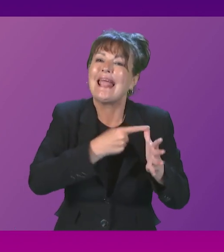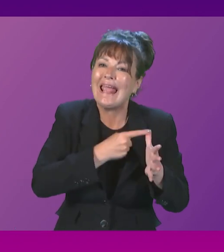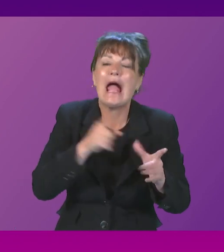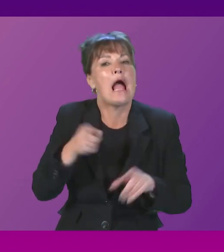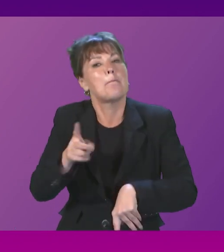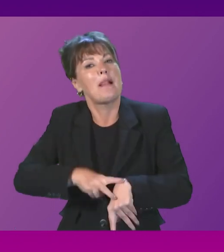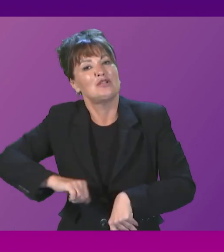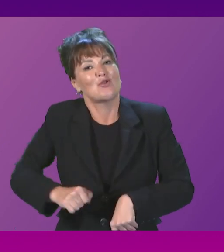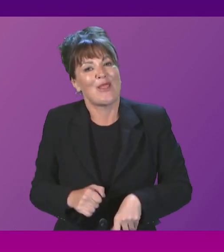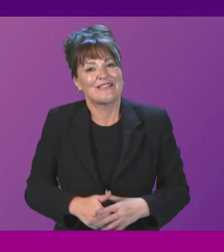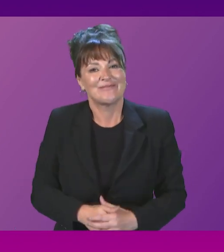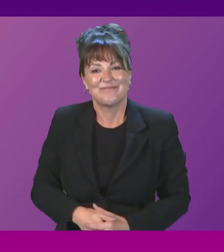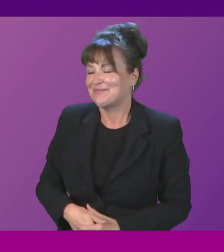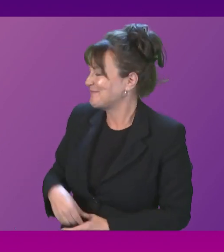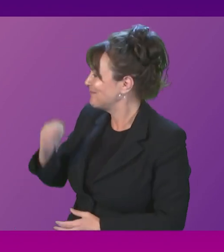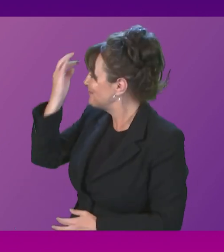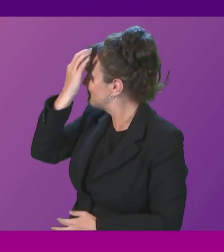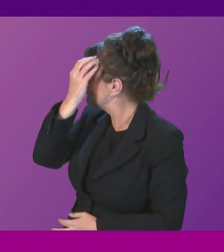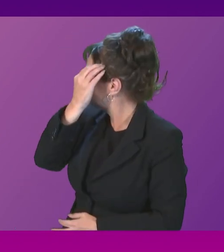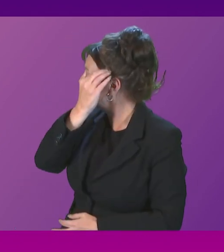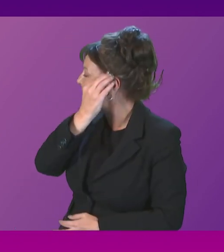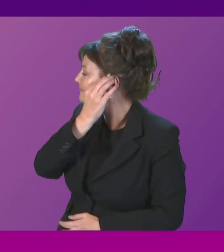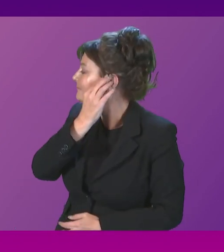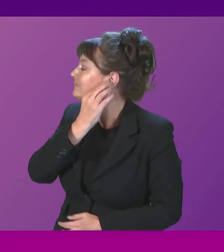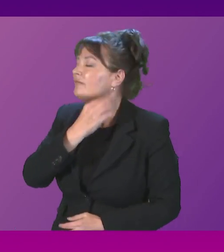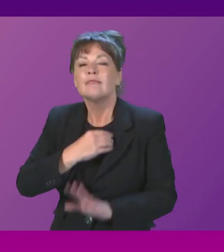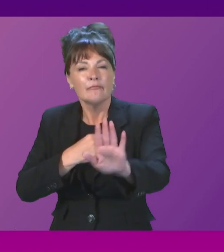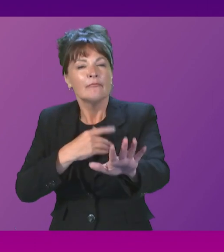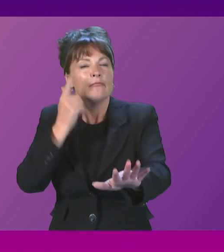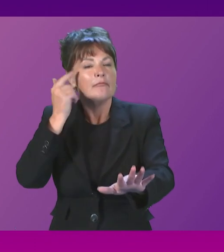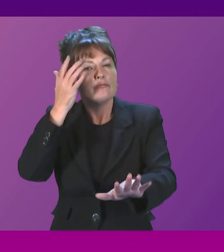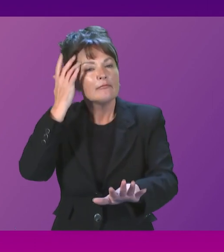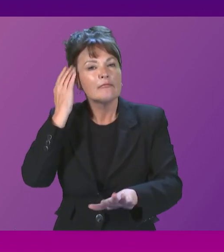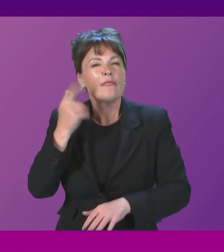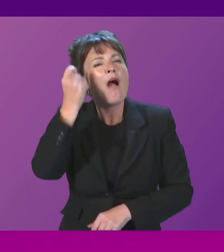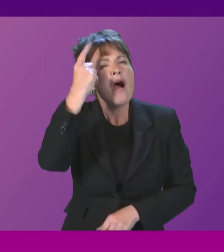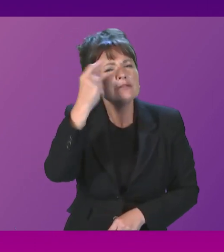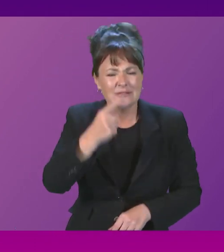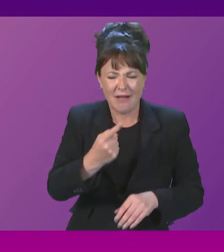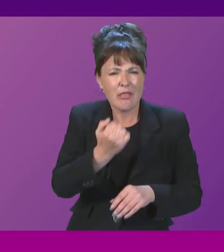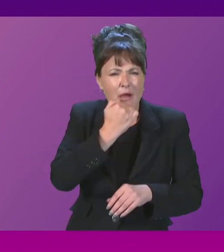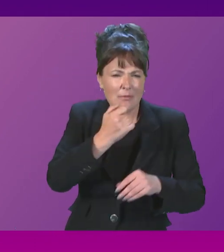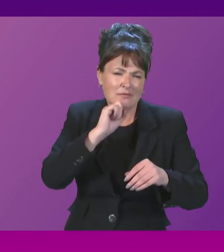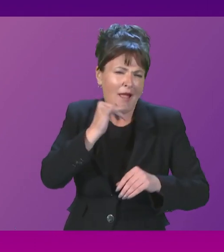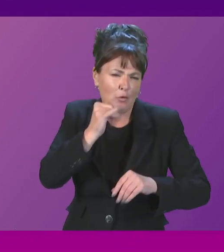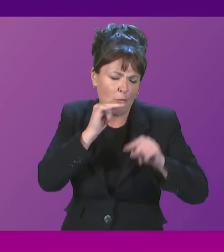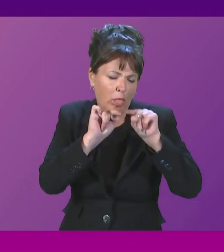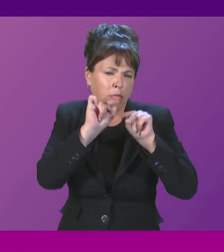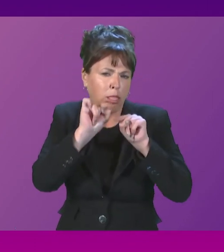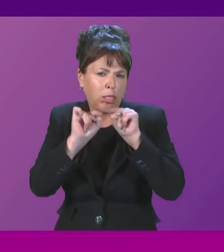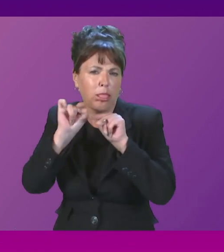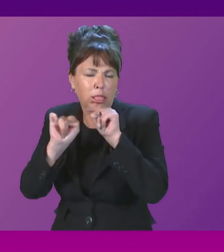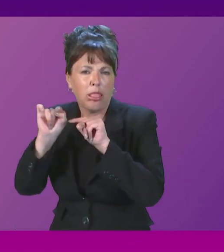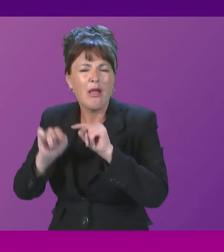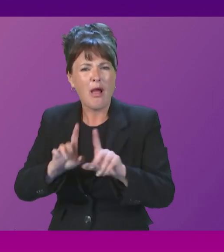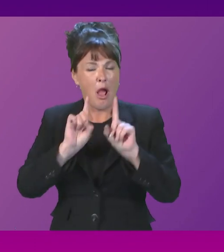Pauline McNeill. I acknowledge that the figures will fluctuate from week to week, but I see that the Scottish Government have